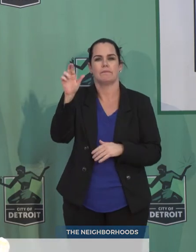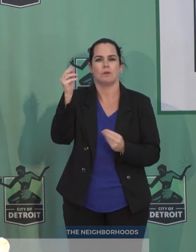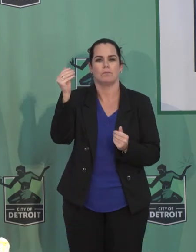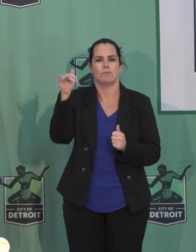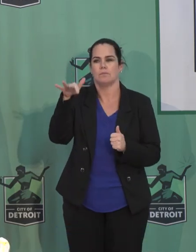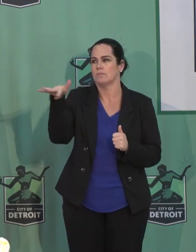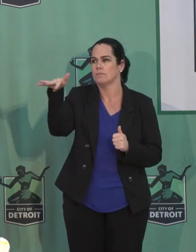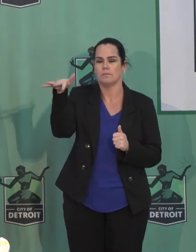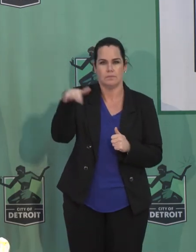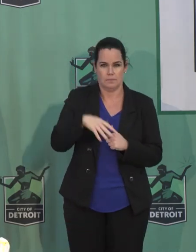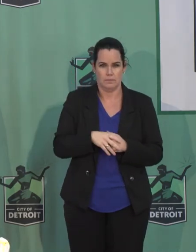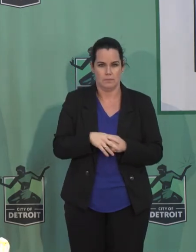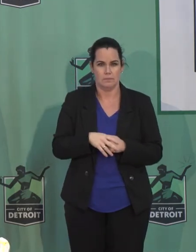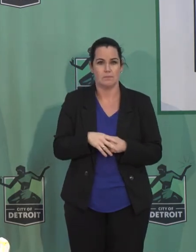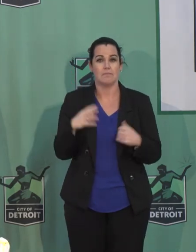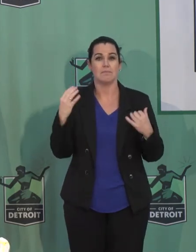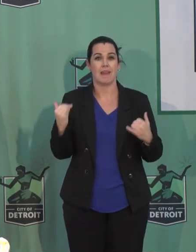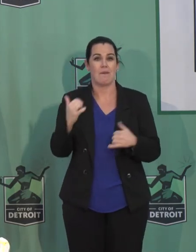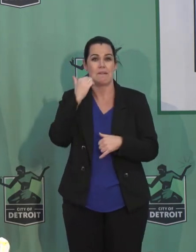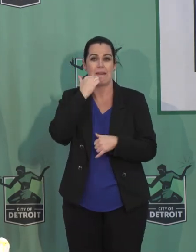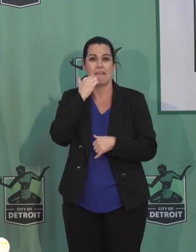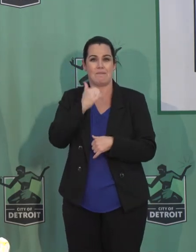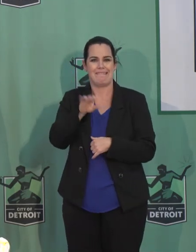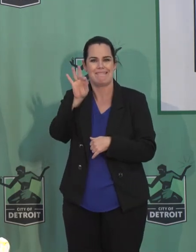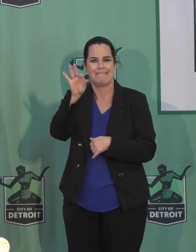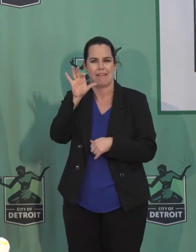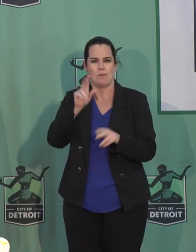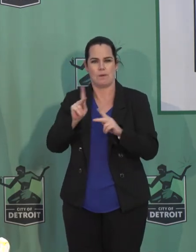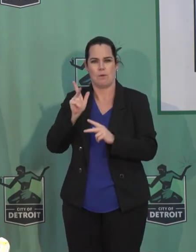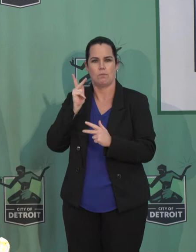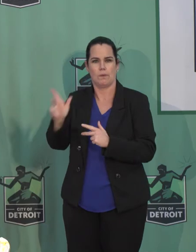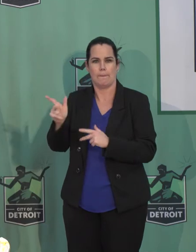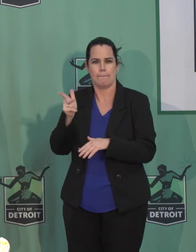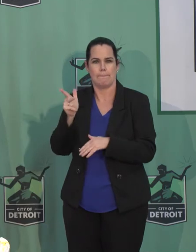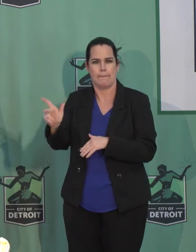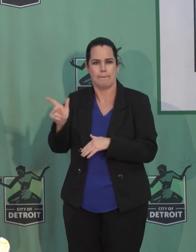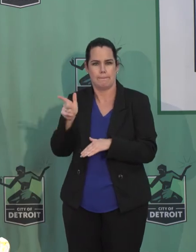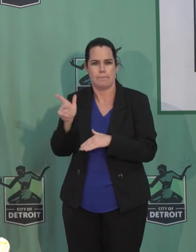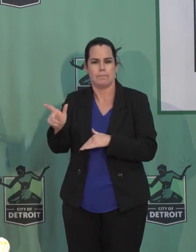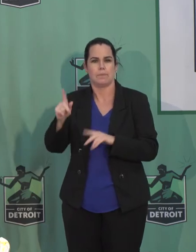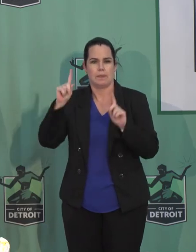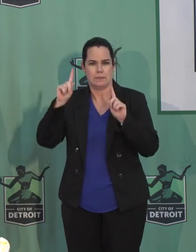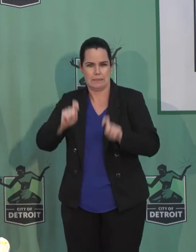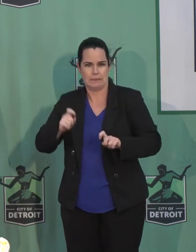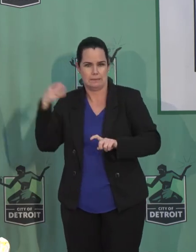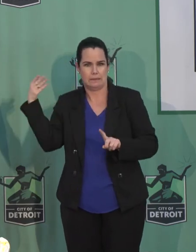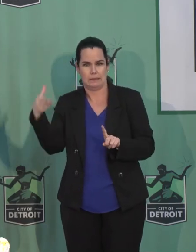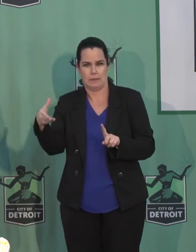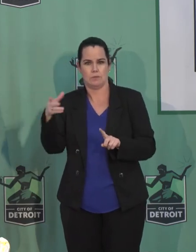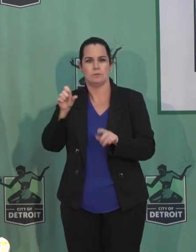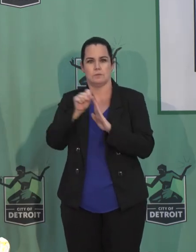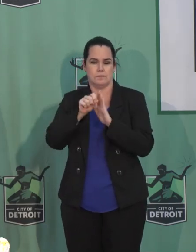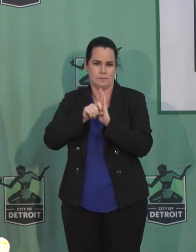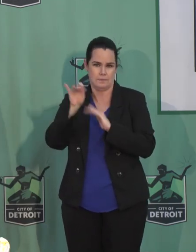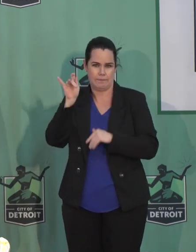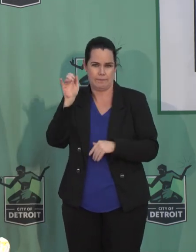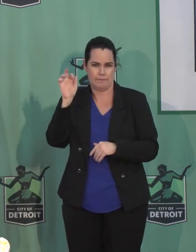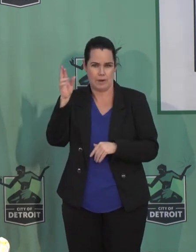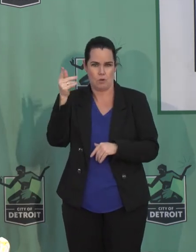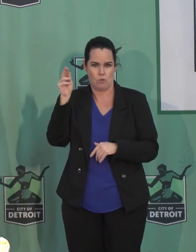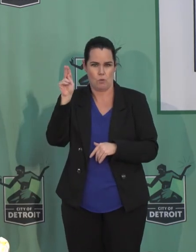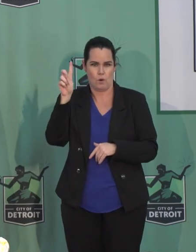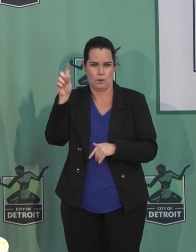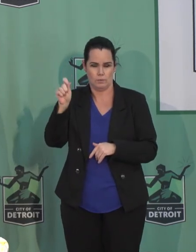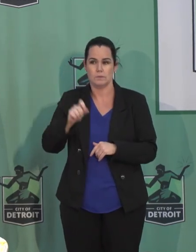are now taking 900 people a day that we are testing on the fairground site and I expect